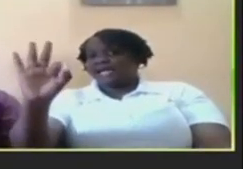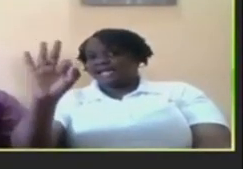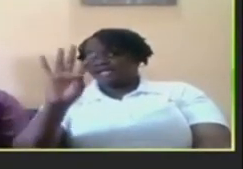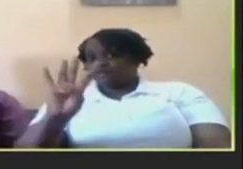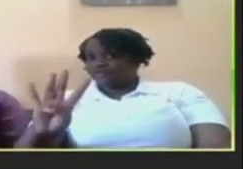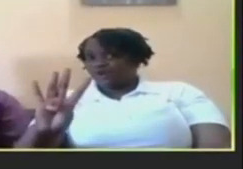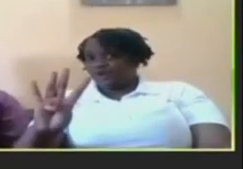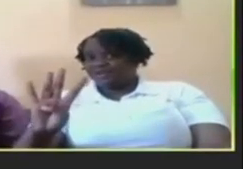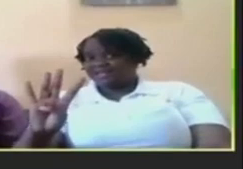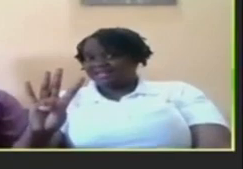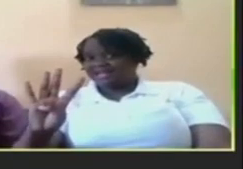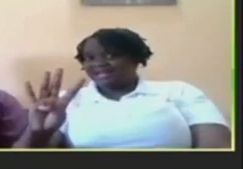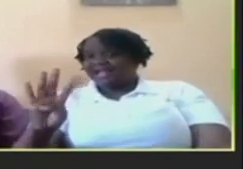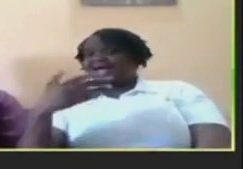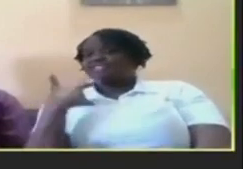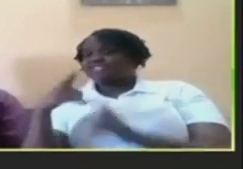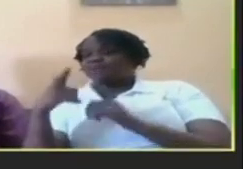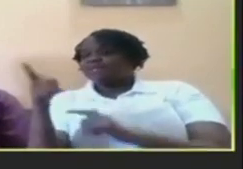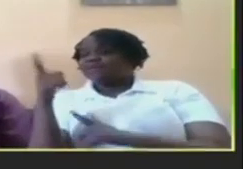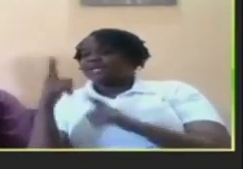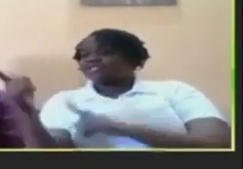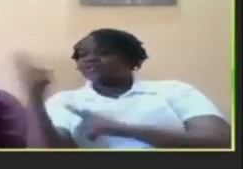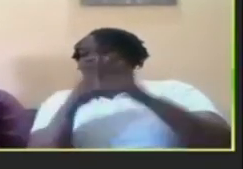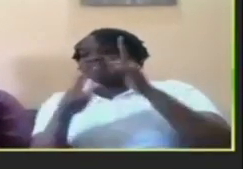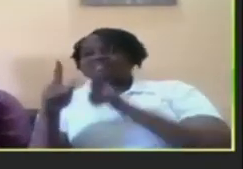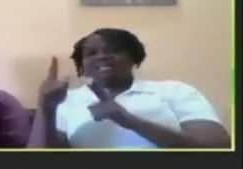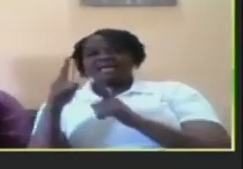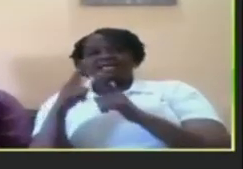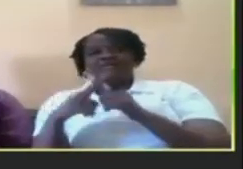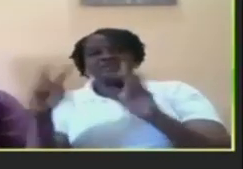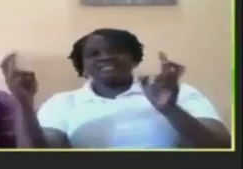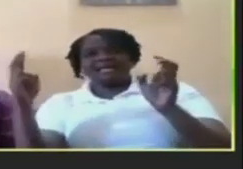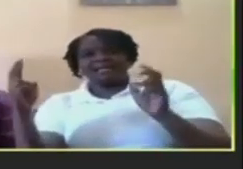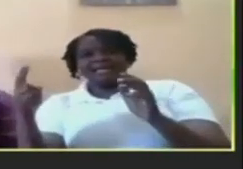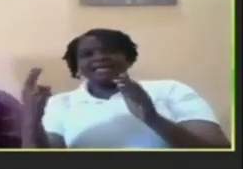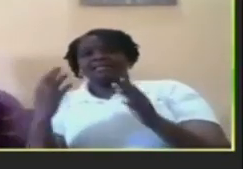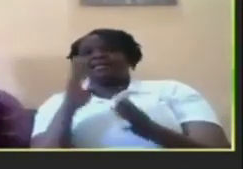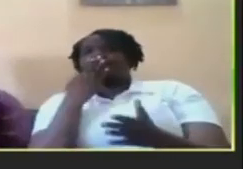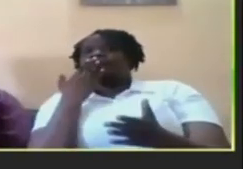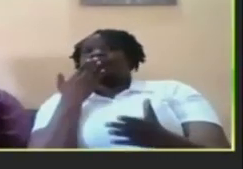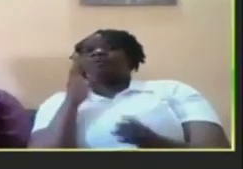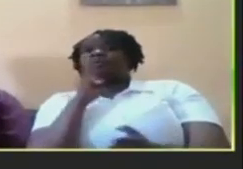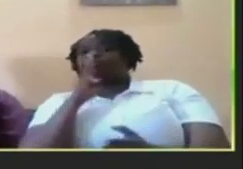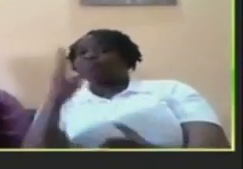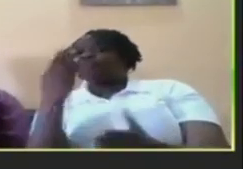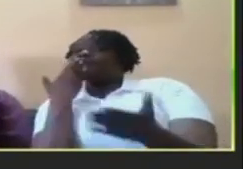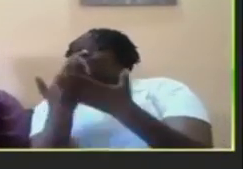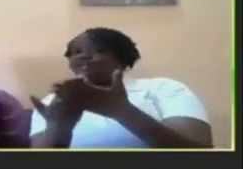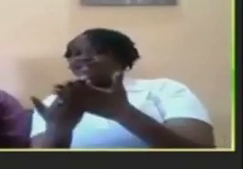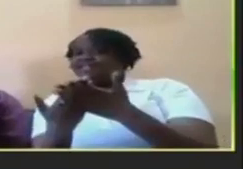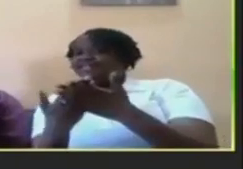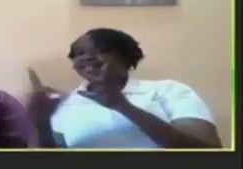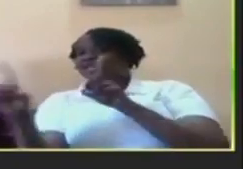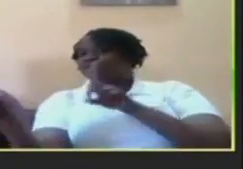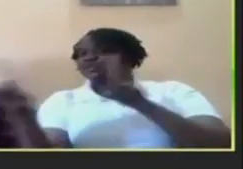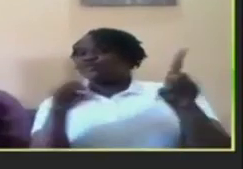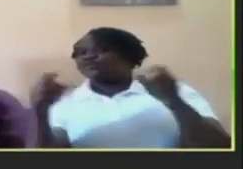four and i'm gonna be actually going to sign your tagline be good be do